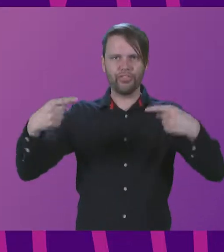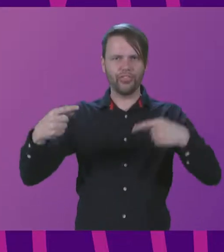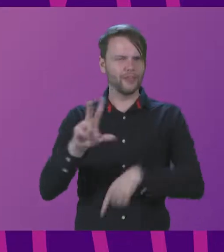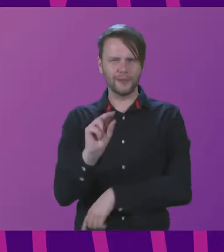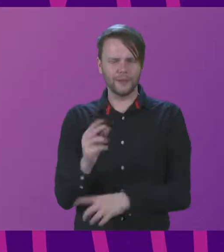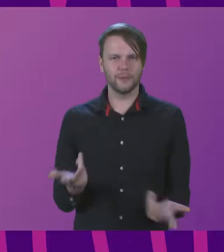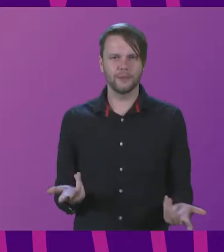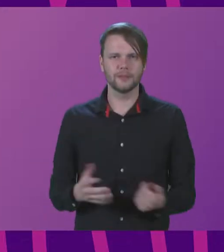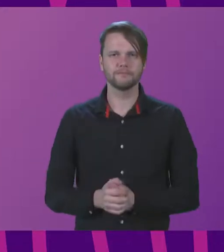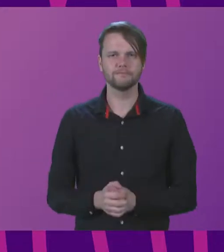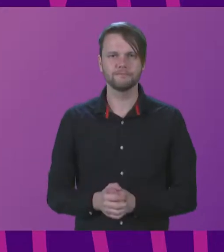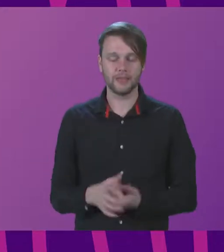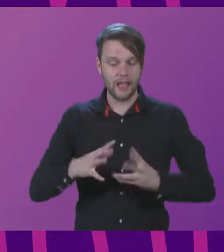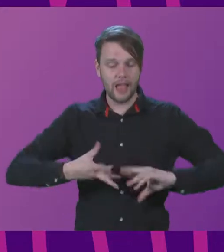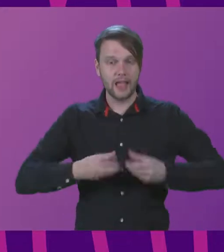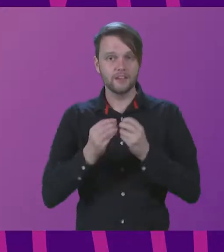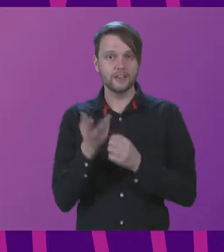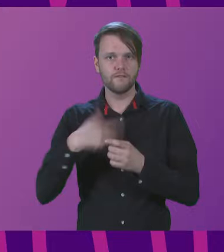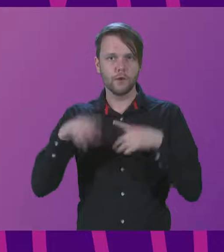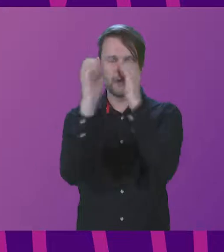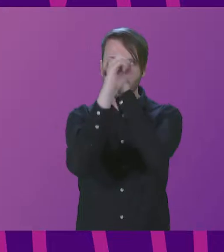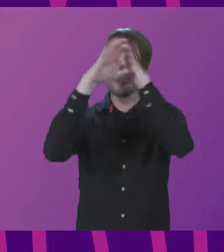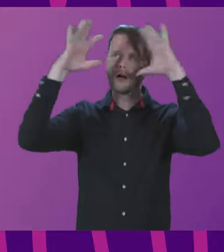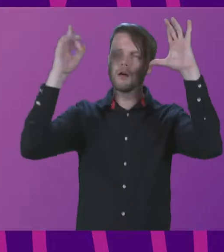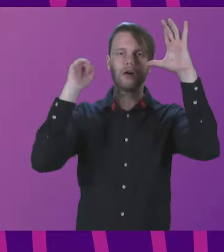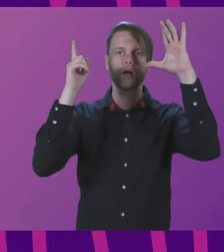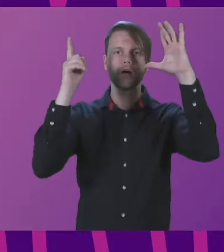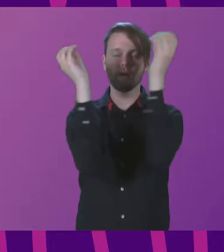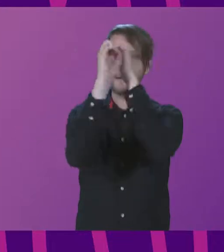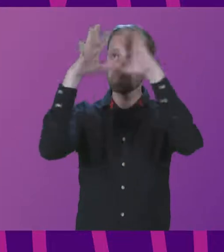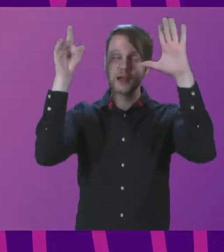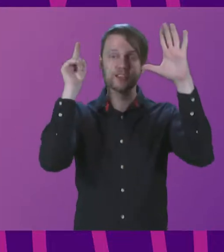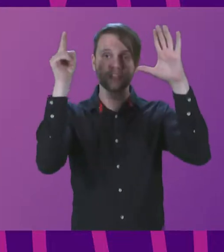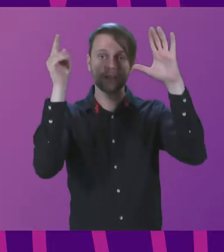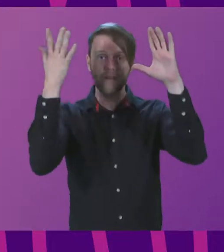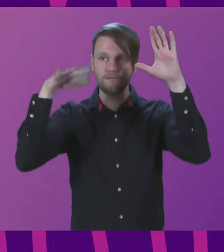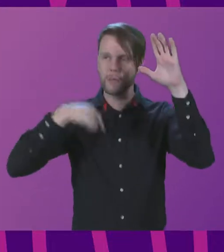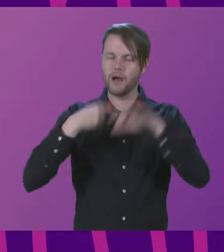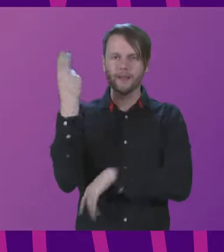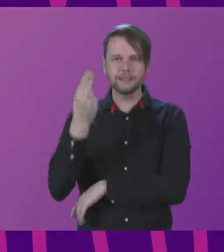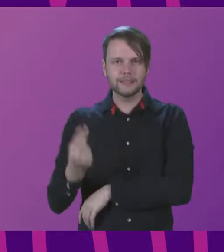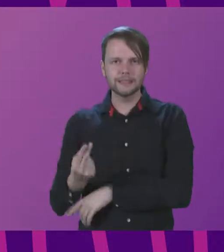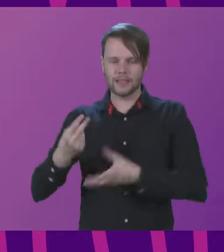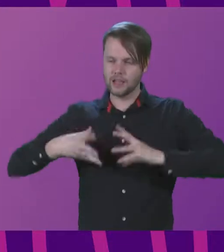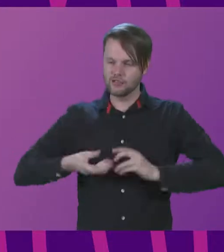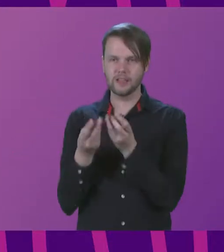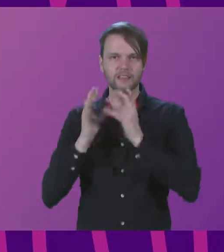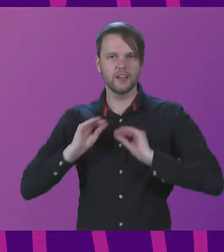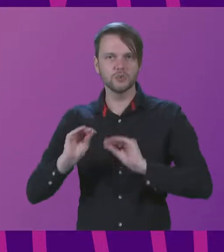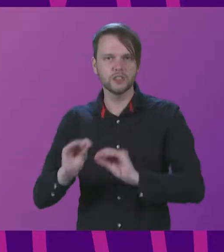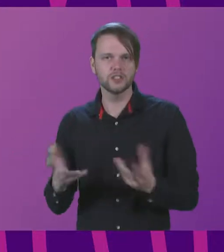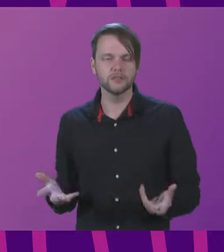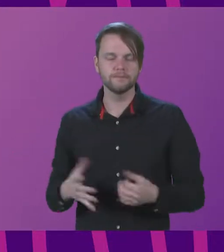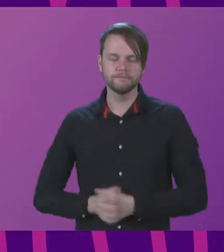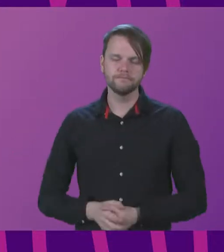Innovation comes from imagination, and imagination comes from artistic and creative education.